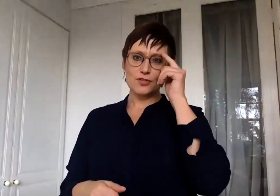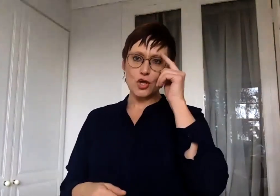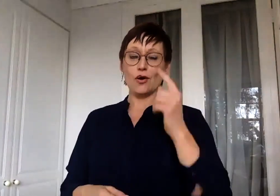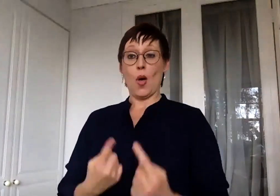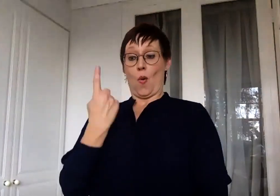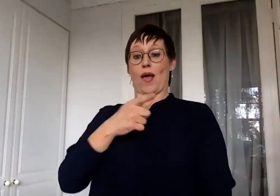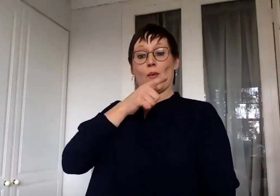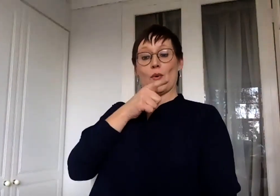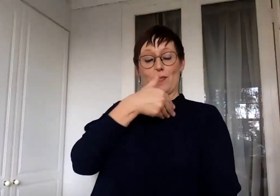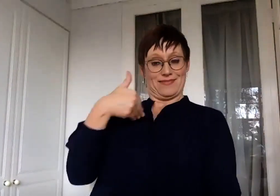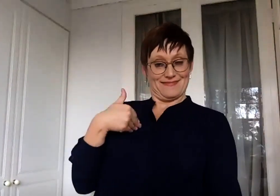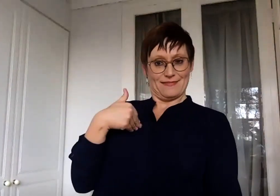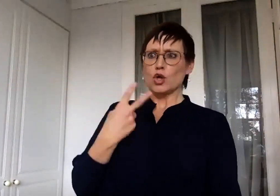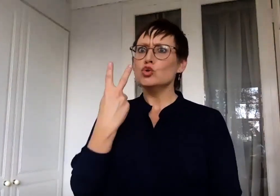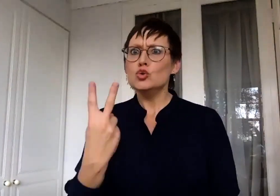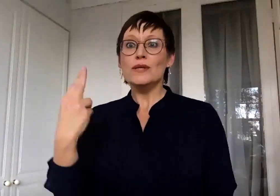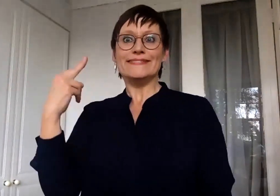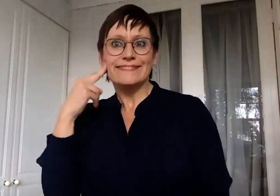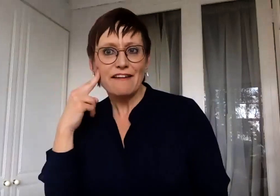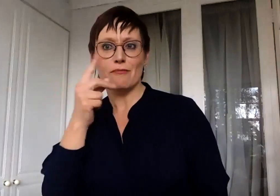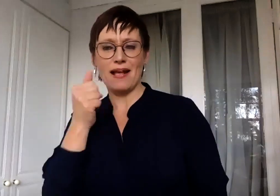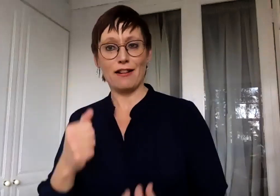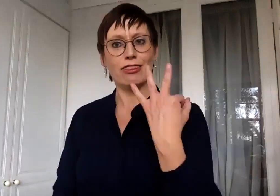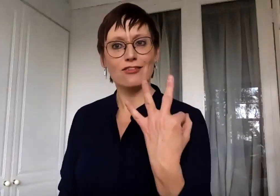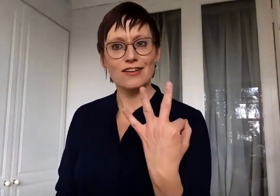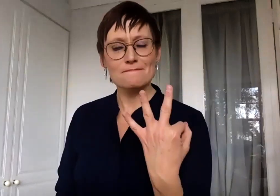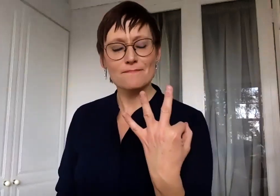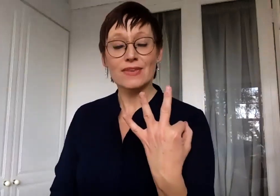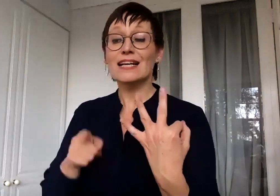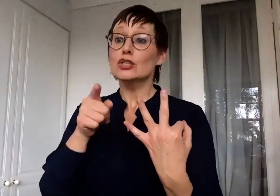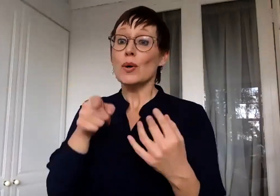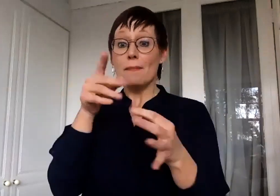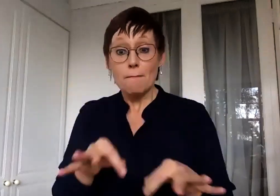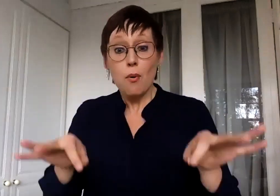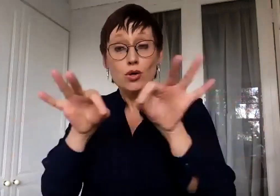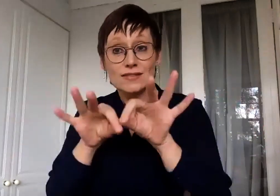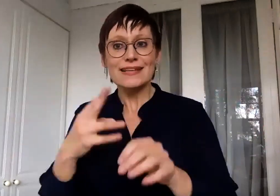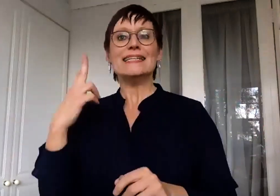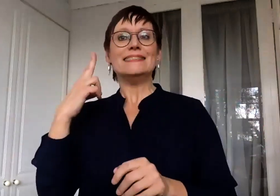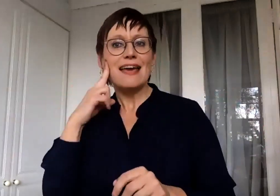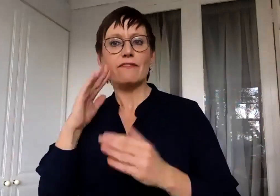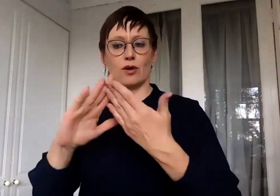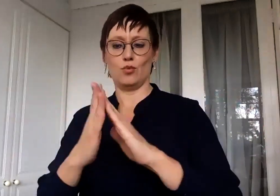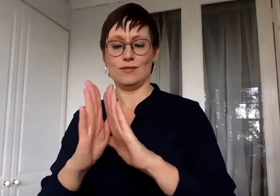men, and it's growing the academics where deaf people are doing research into their own language, into their own